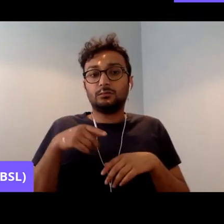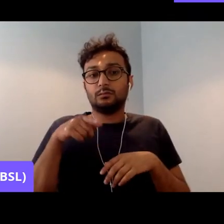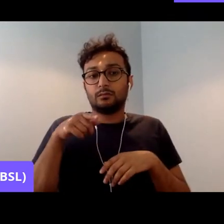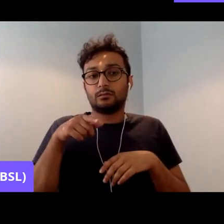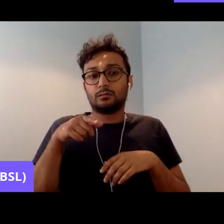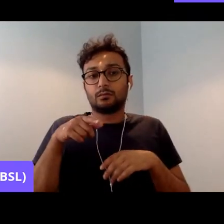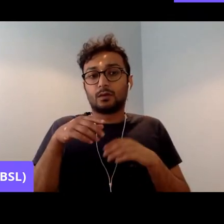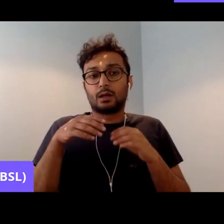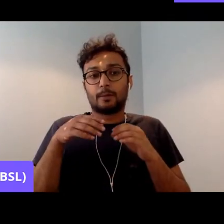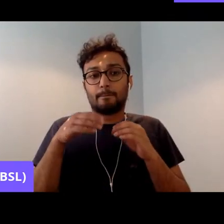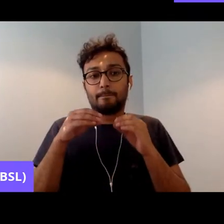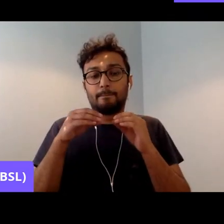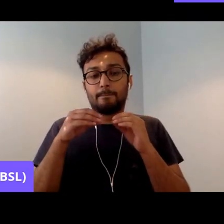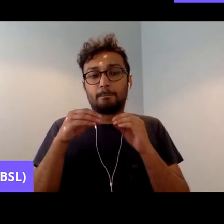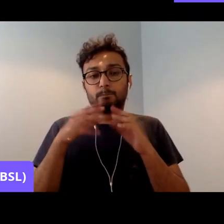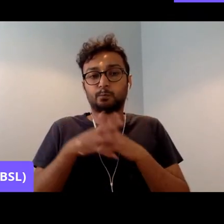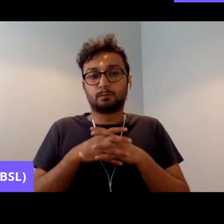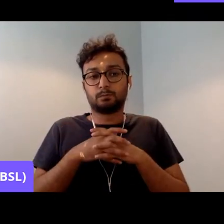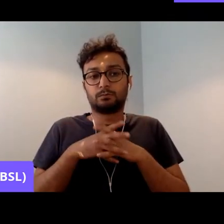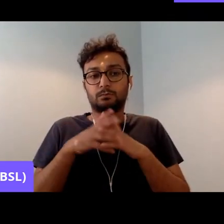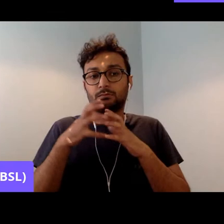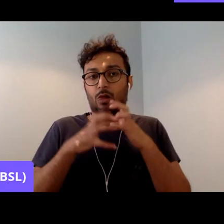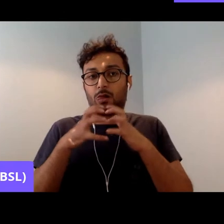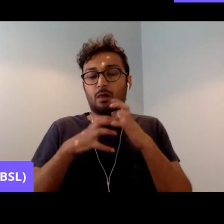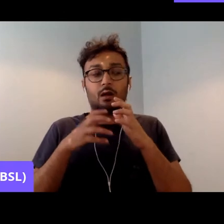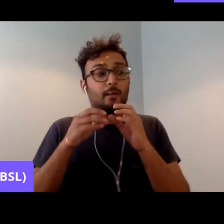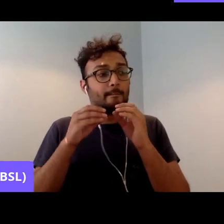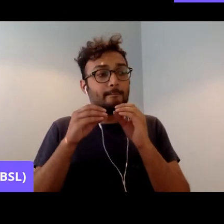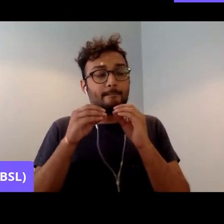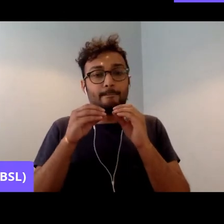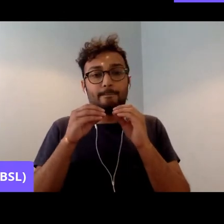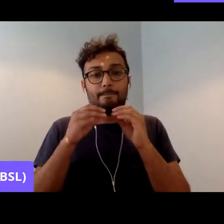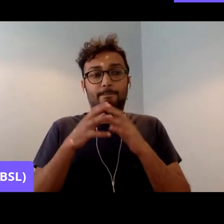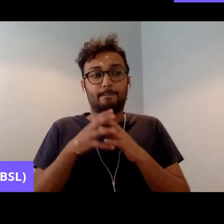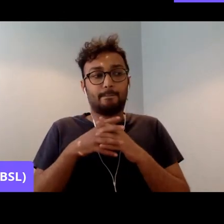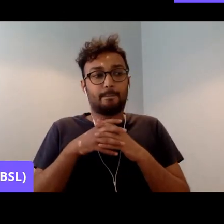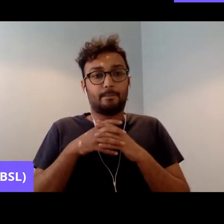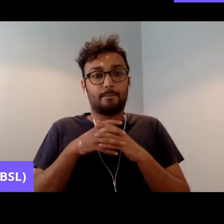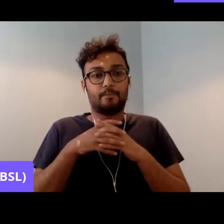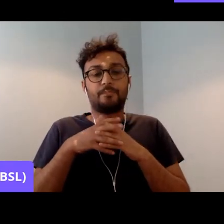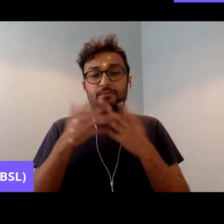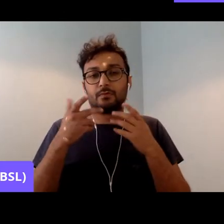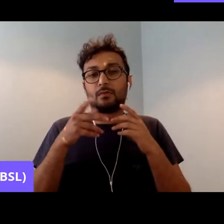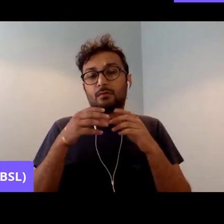strike, and so on.